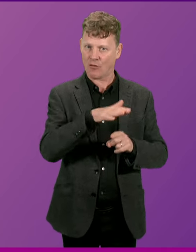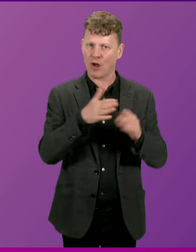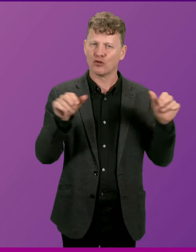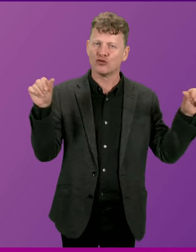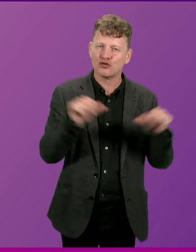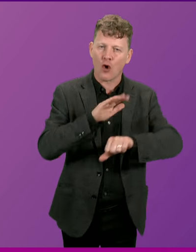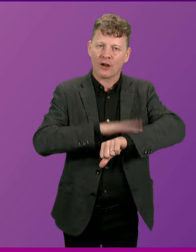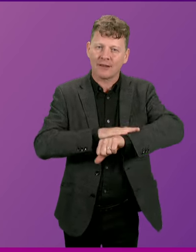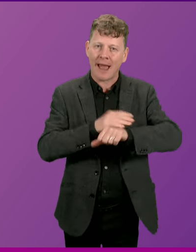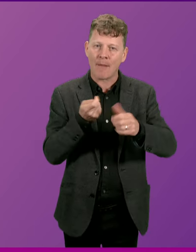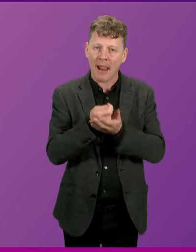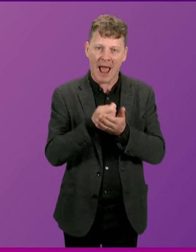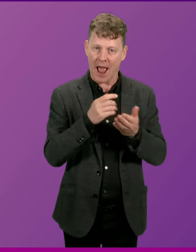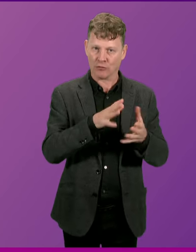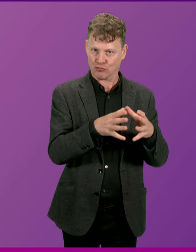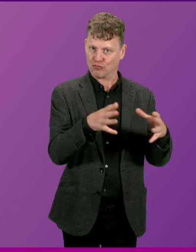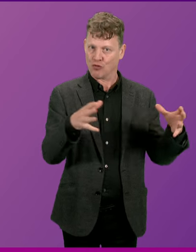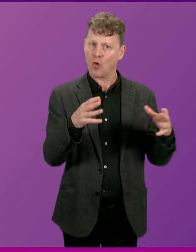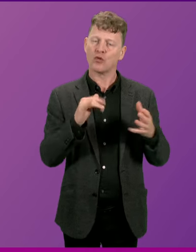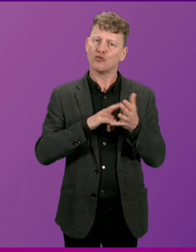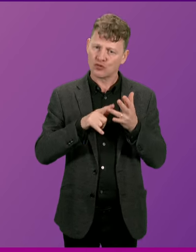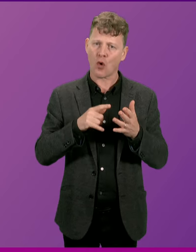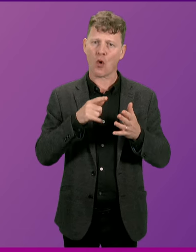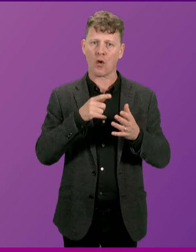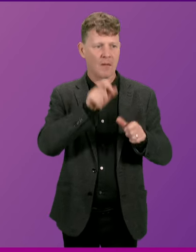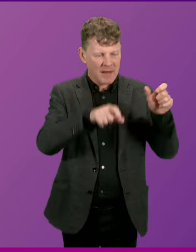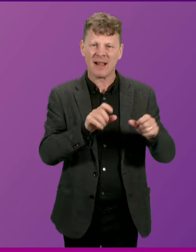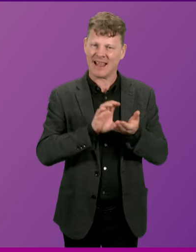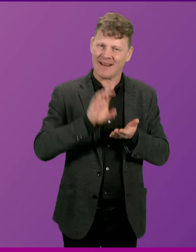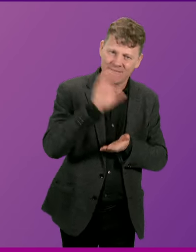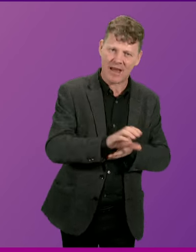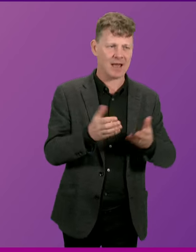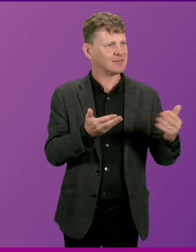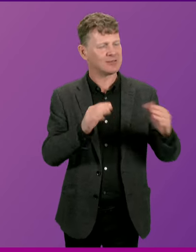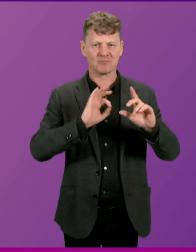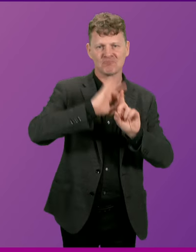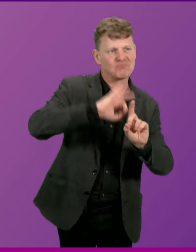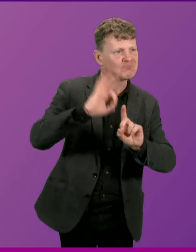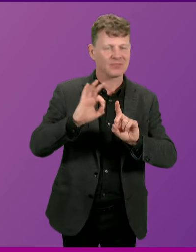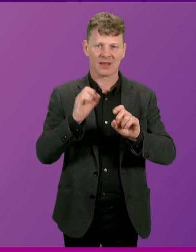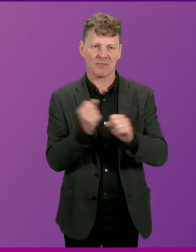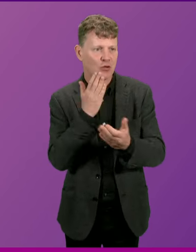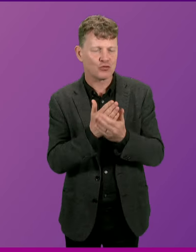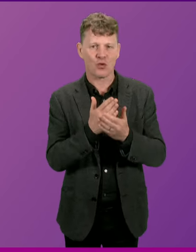tourism. As a result, hosts have invested in the future of their businesses and are providing assurances to guests on safety and quality.